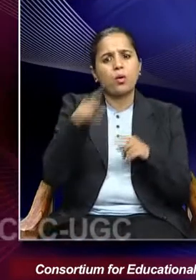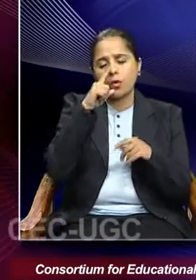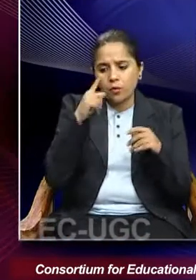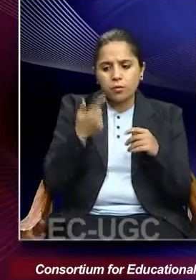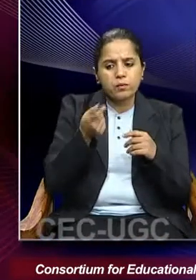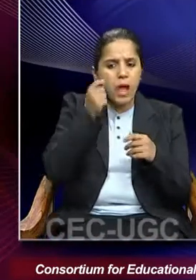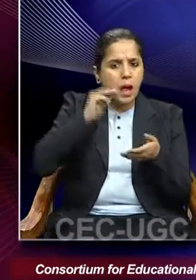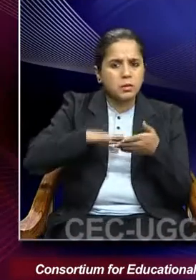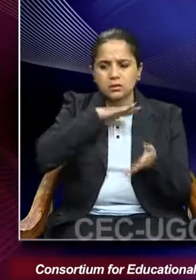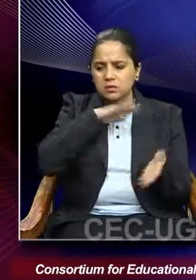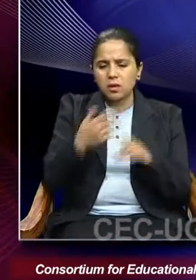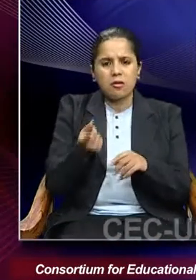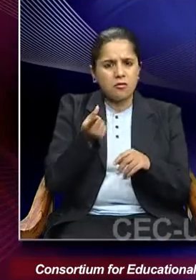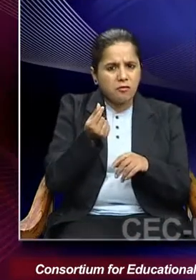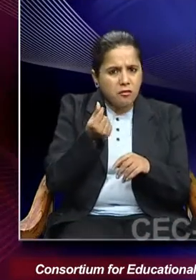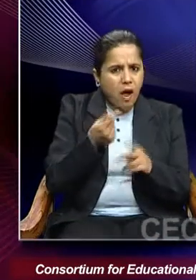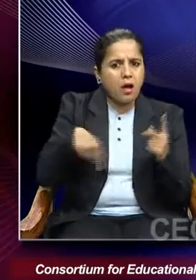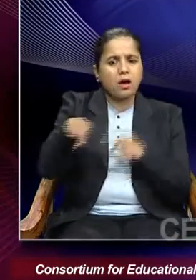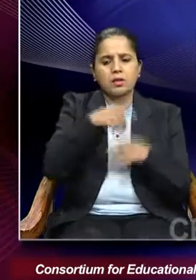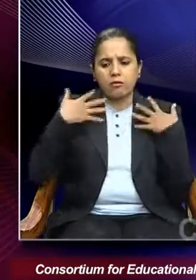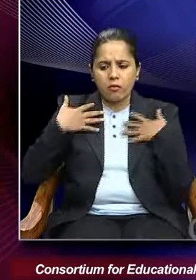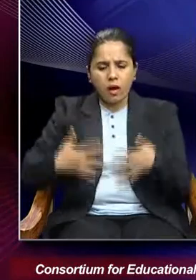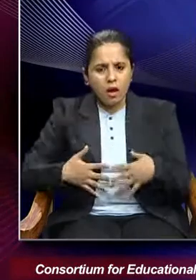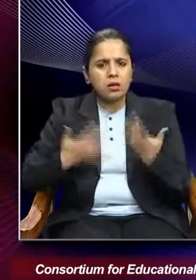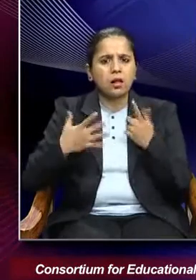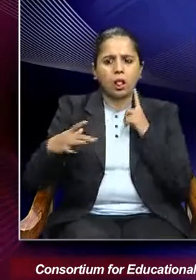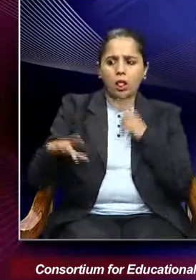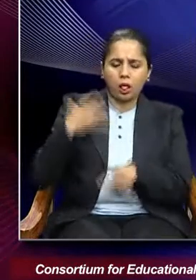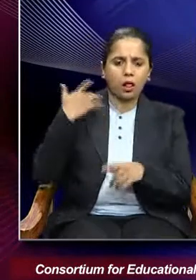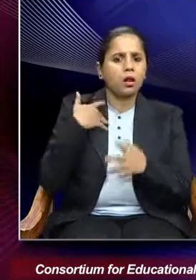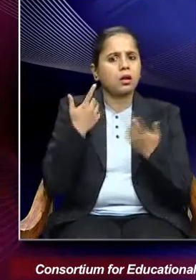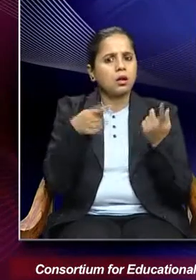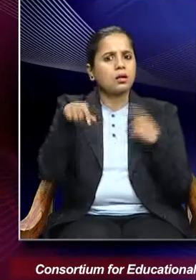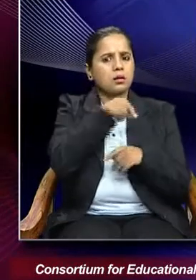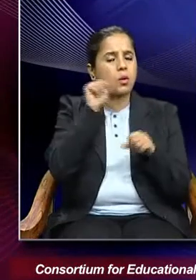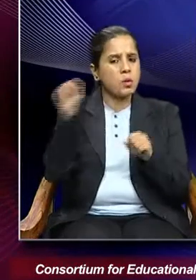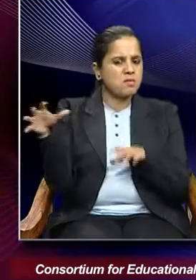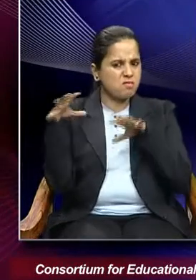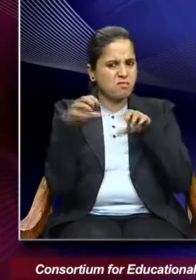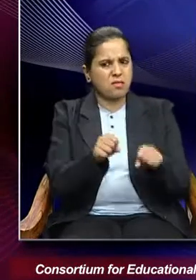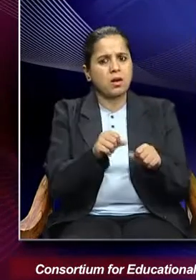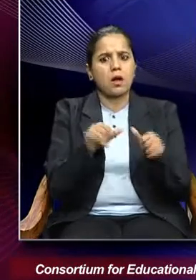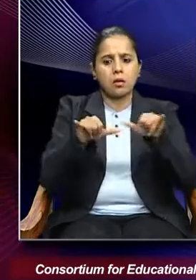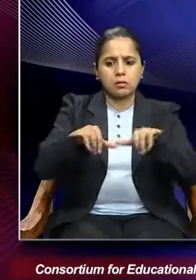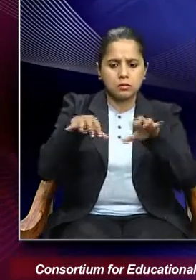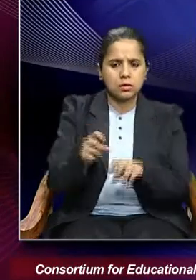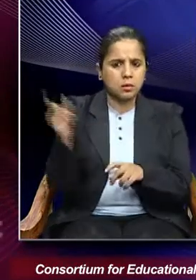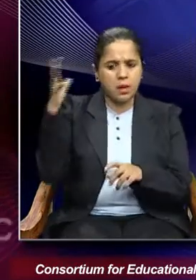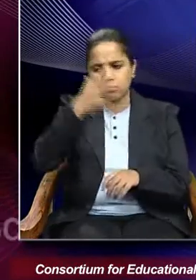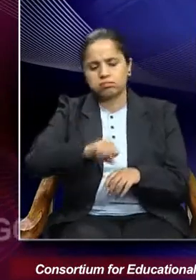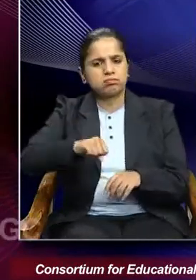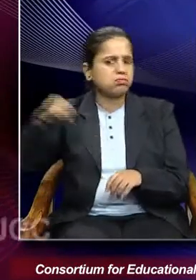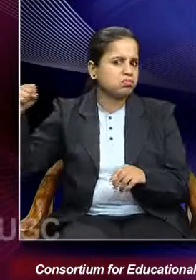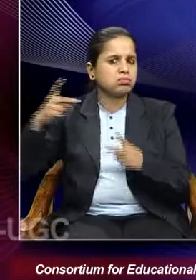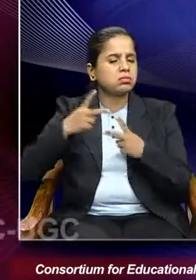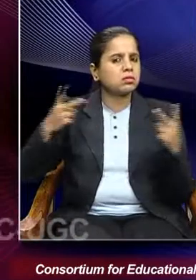and physical deprivation and dispossession of property. It was at